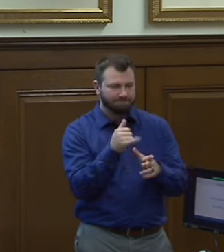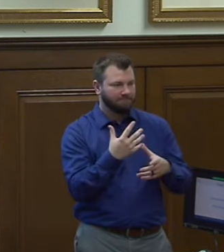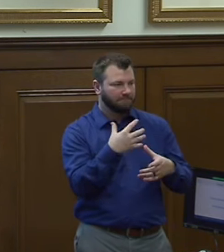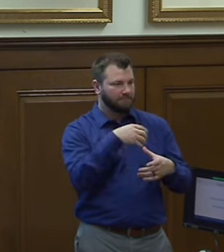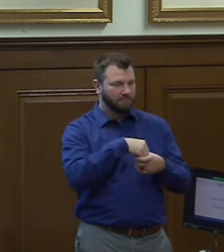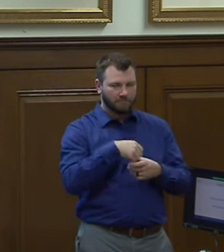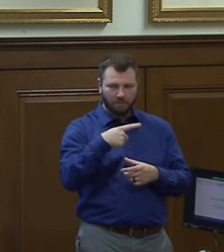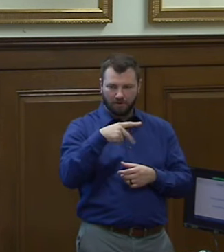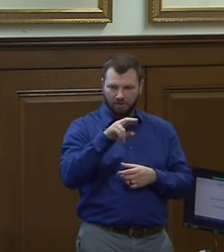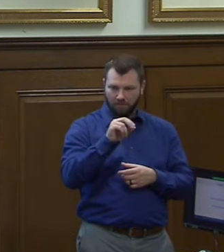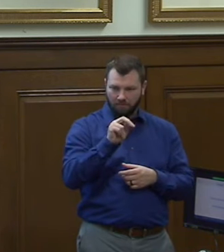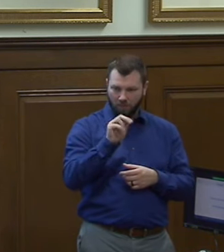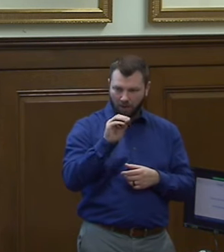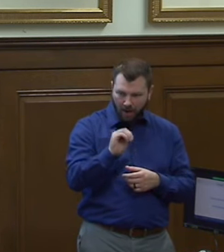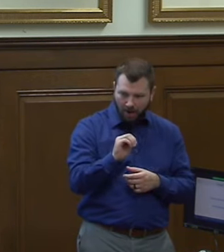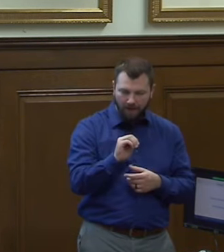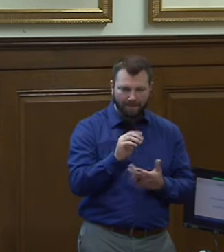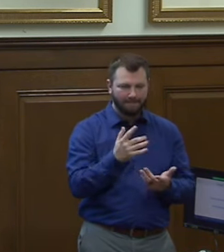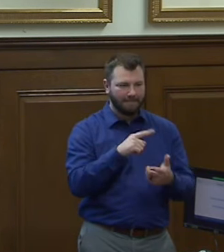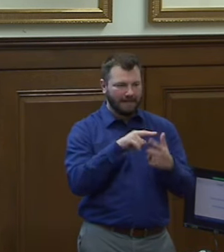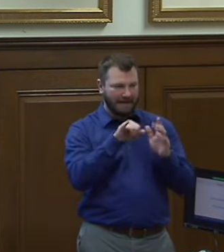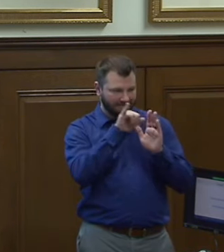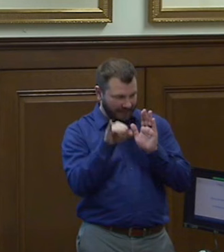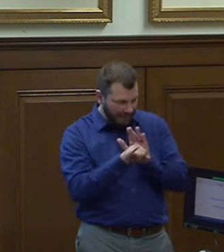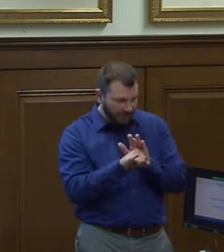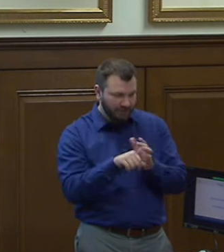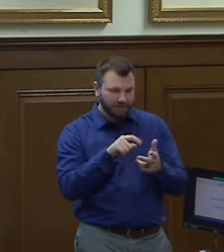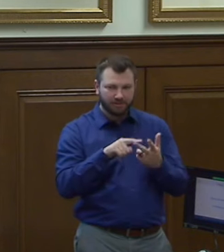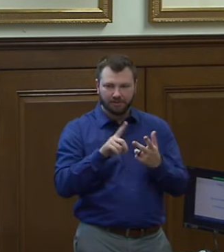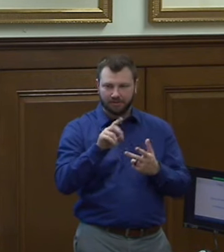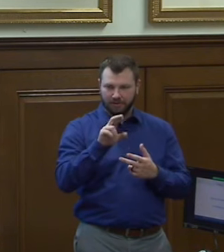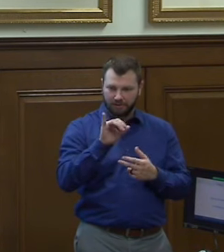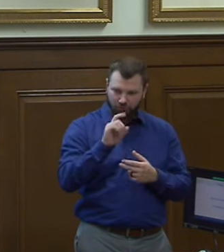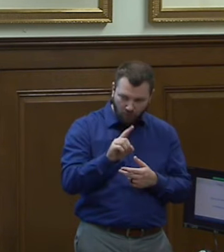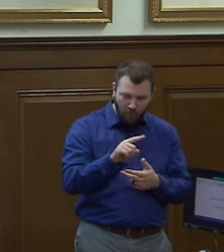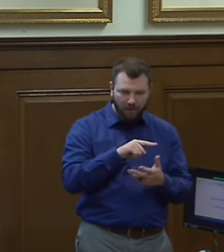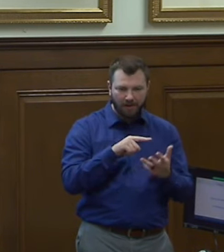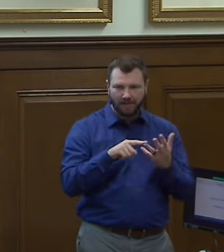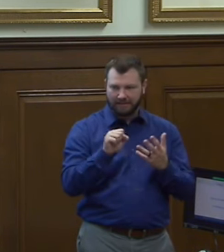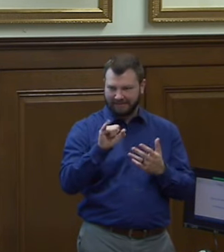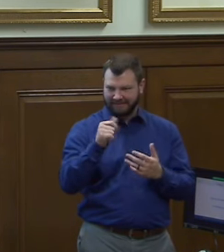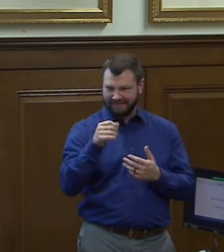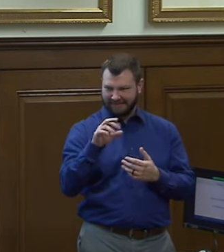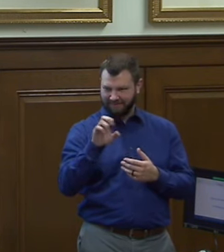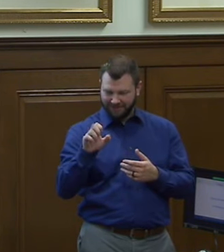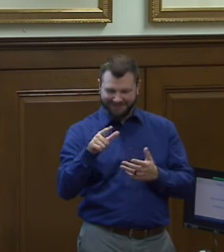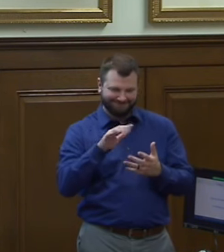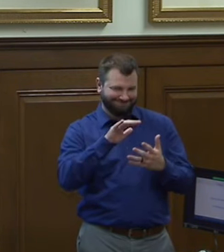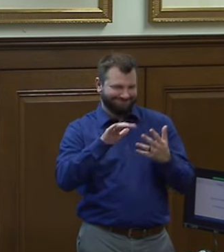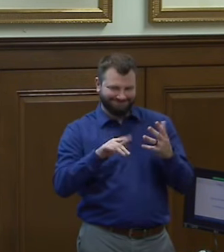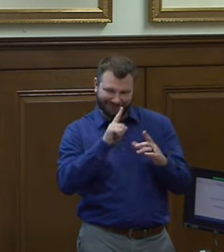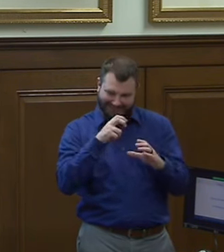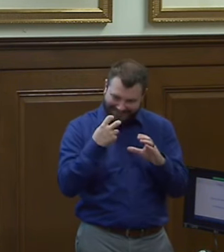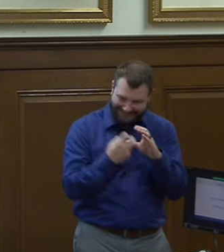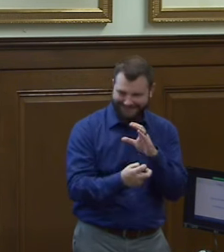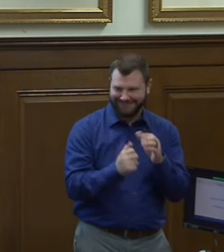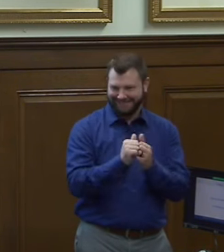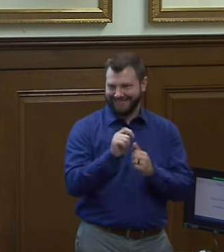pronoun identification droid sig free so we get really into the weeds with tika